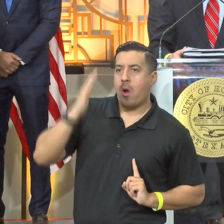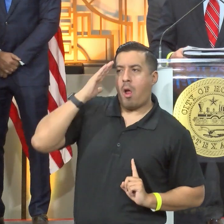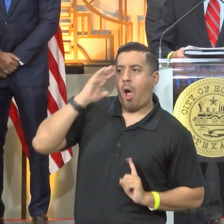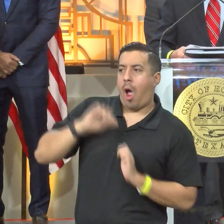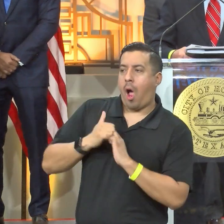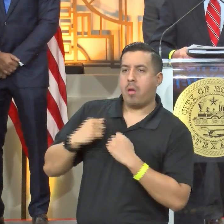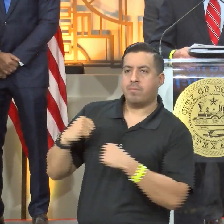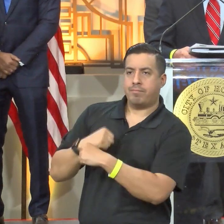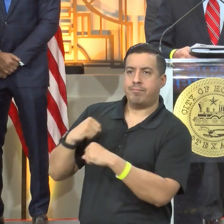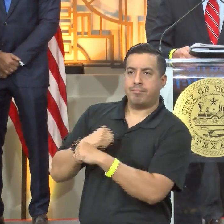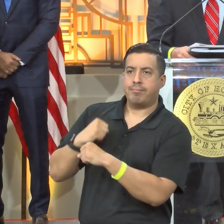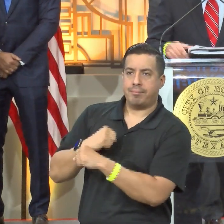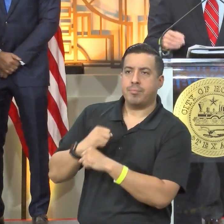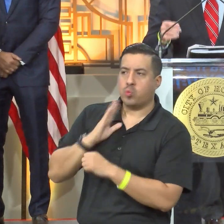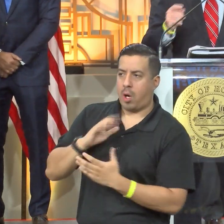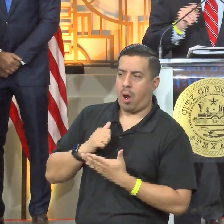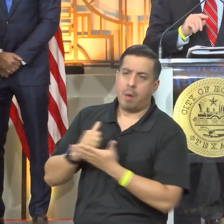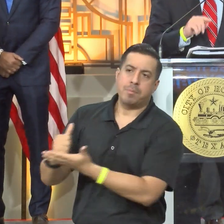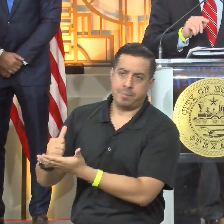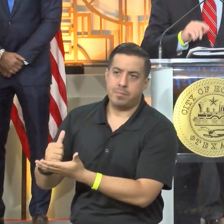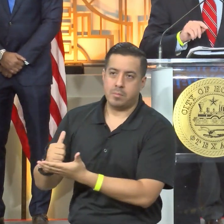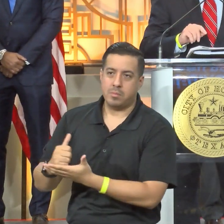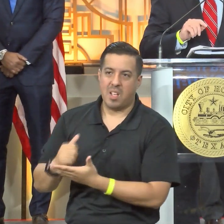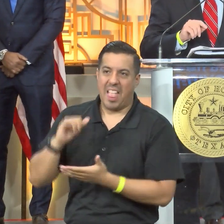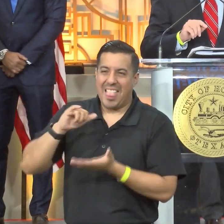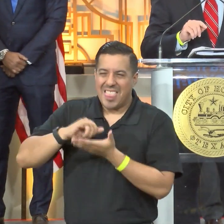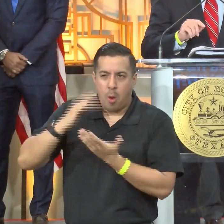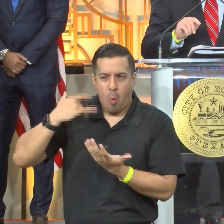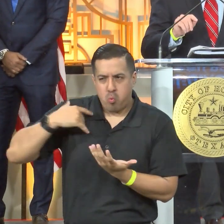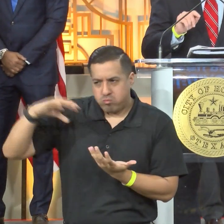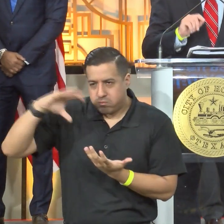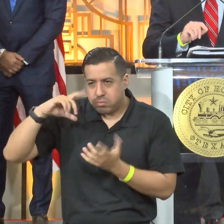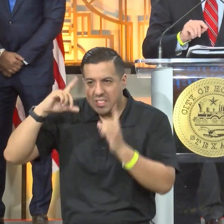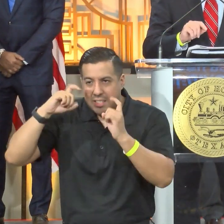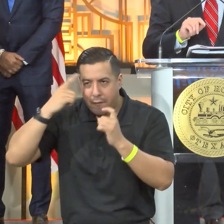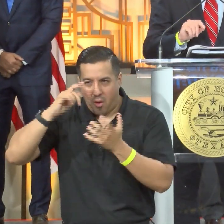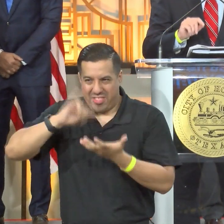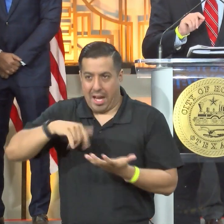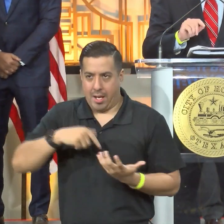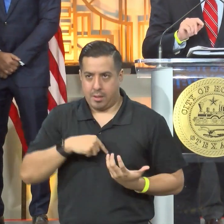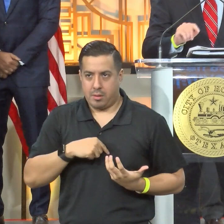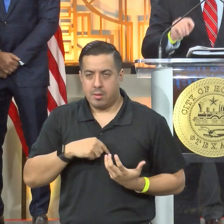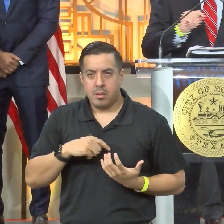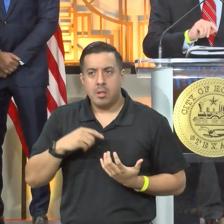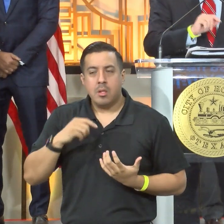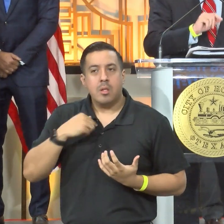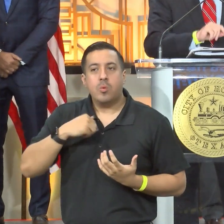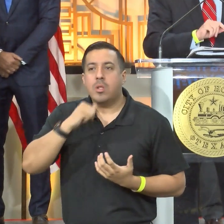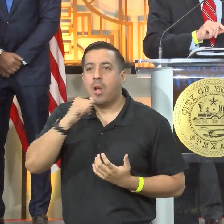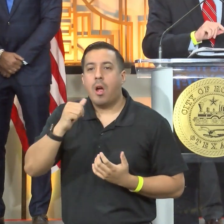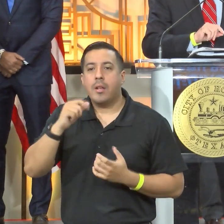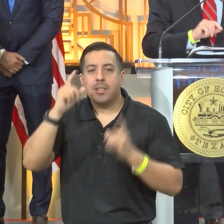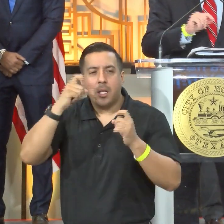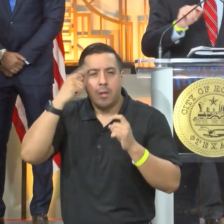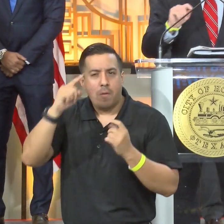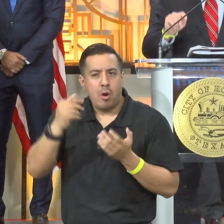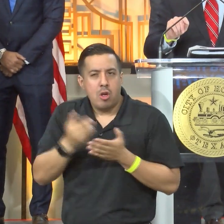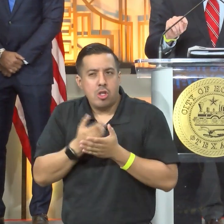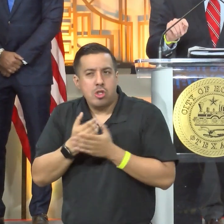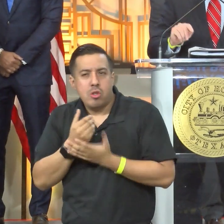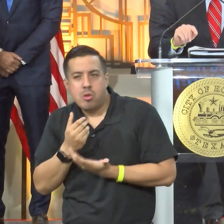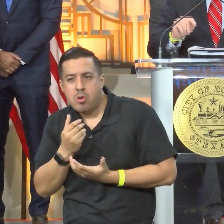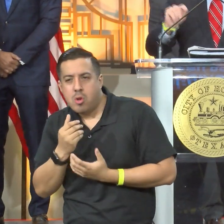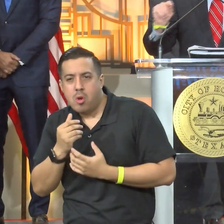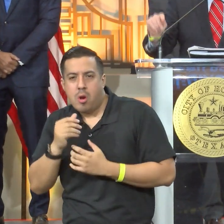your immune system jump-started and so that's what we're testing for that's why this is not a test for an acute infection this is